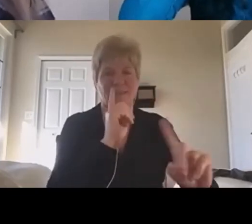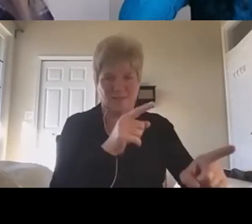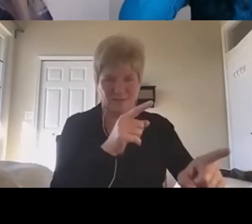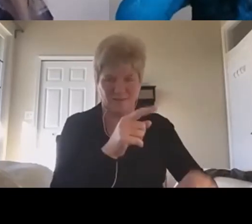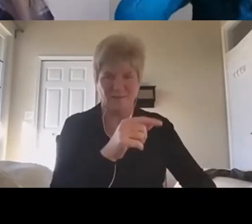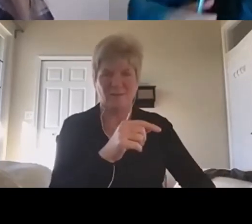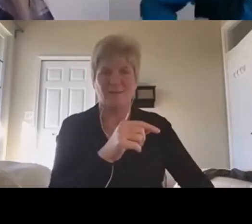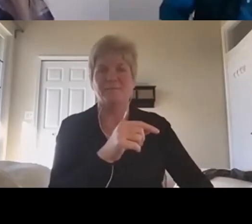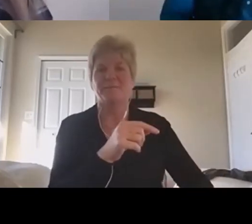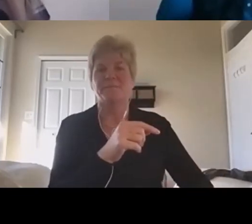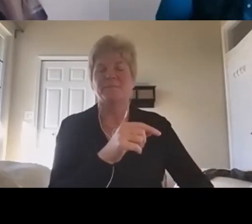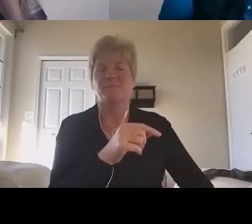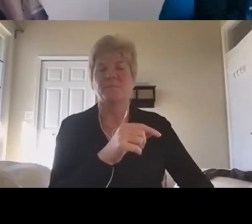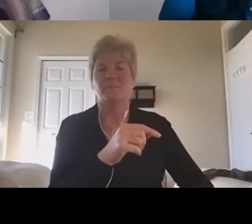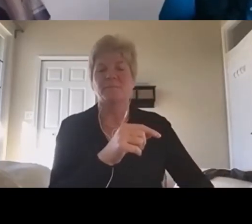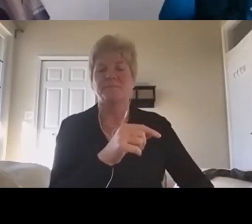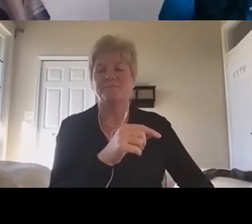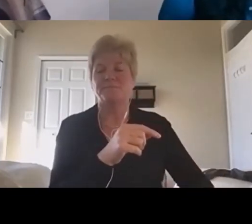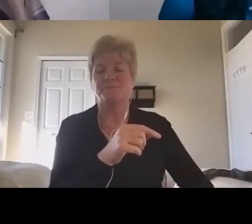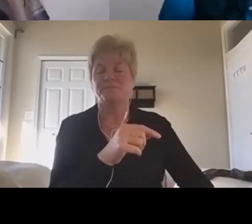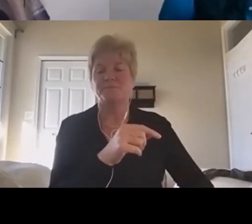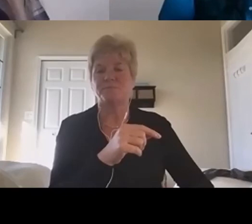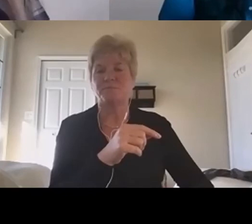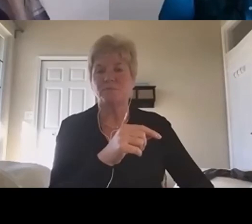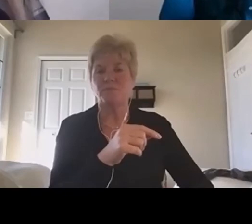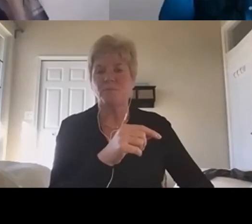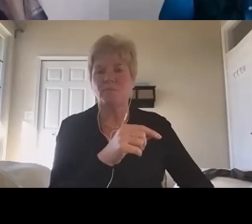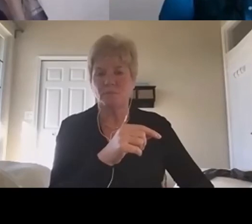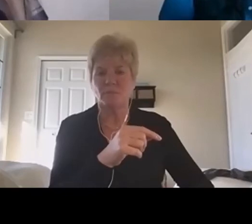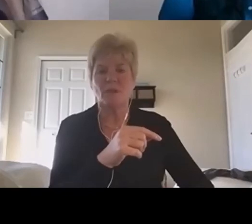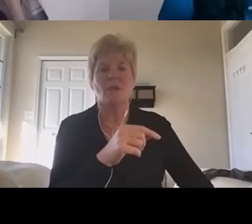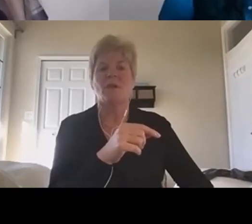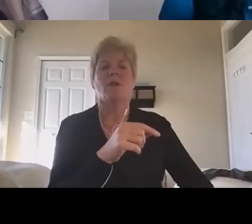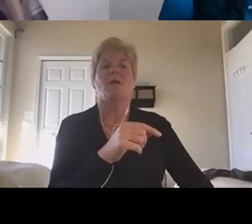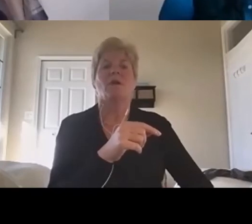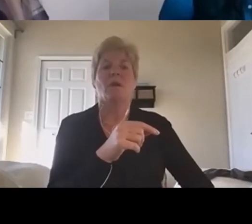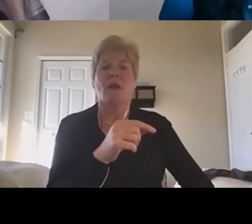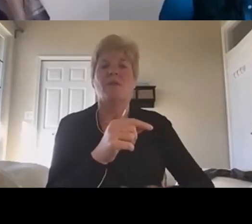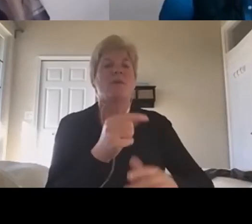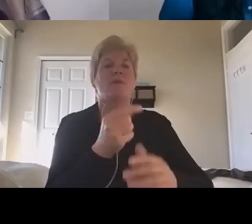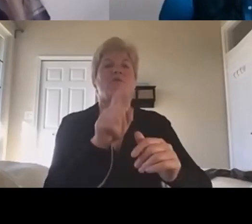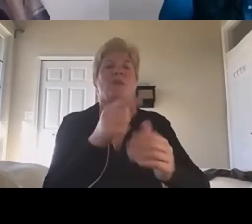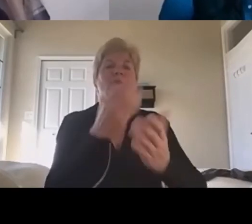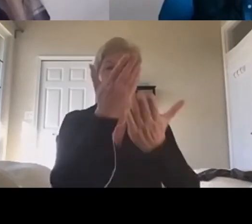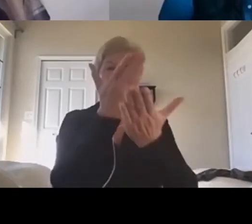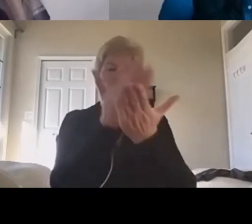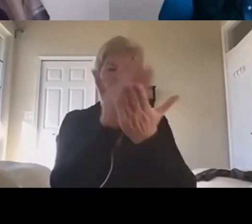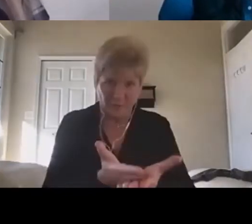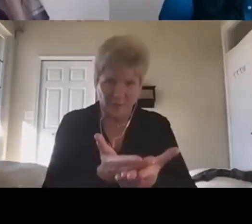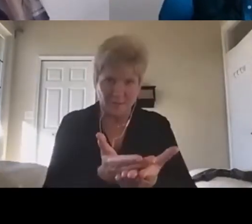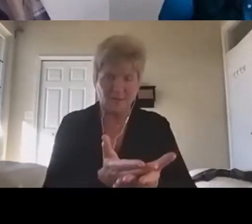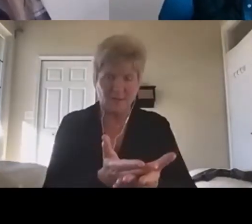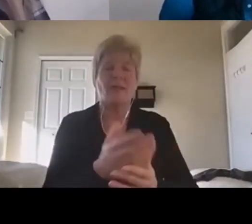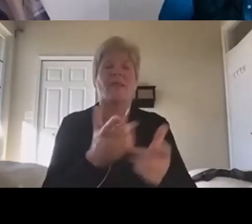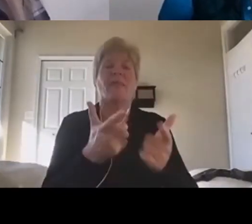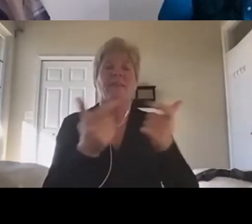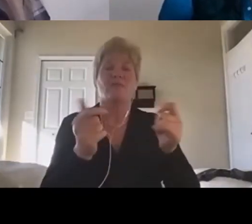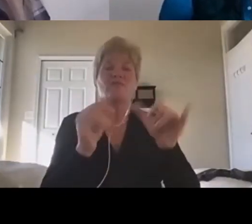into culture that are very concrete, very tangible, incredibly measurable,